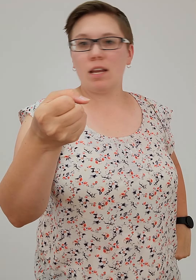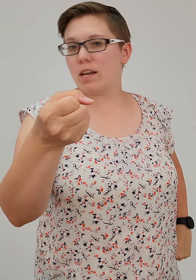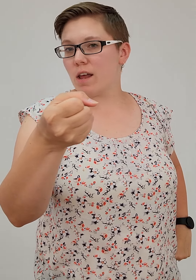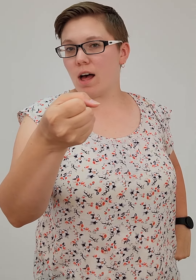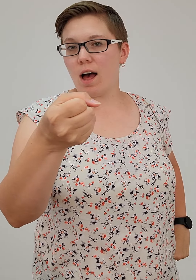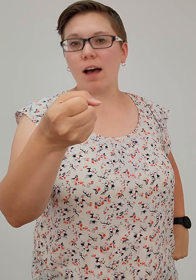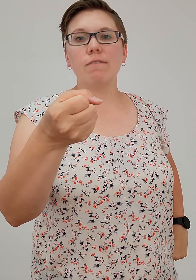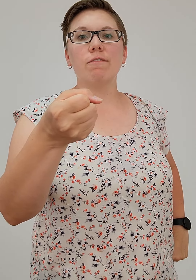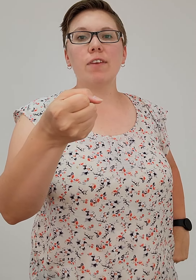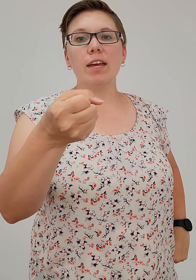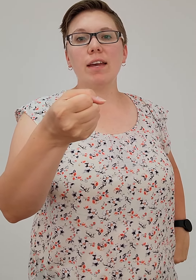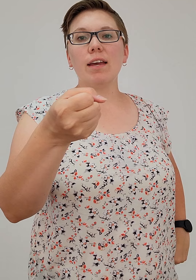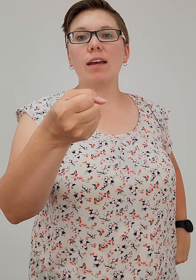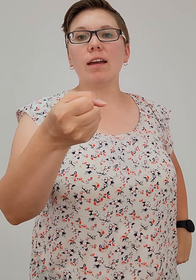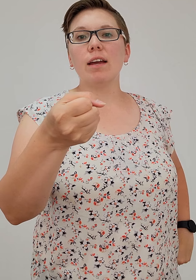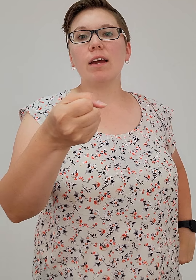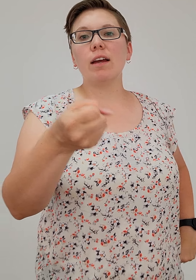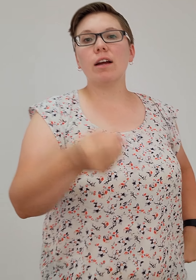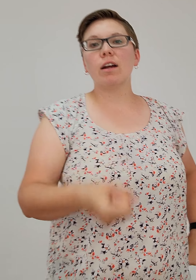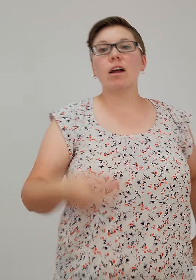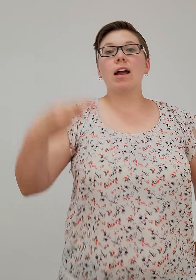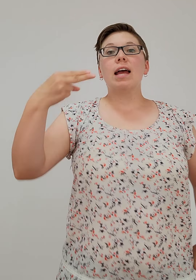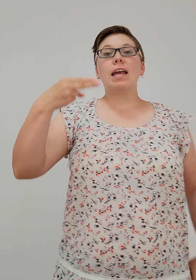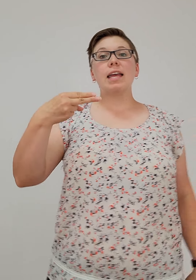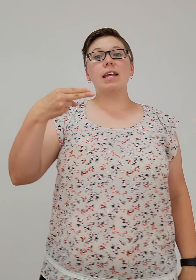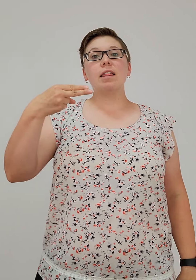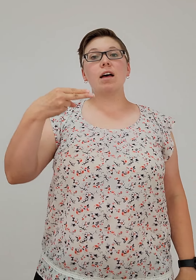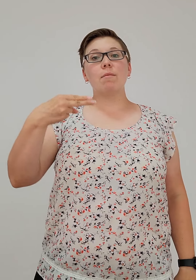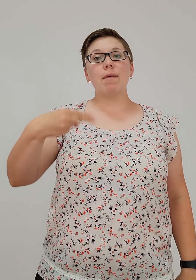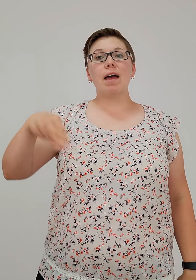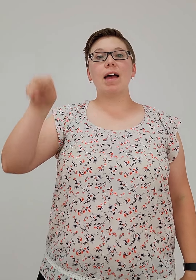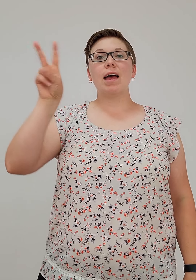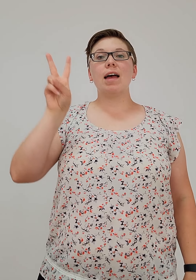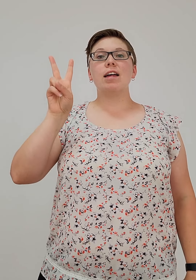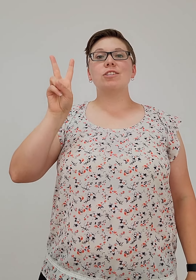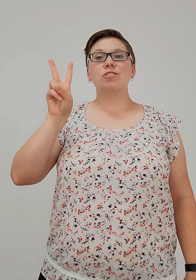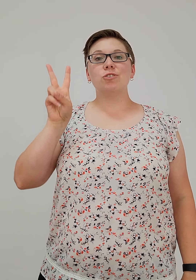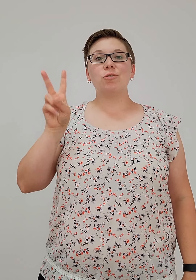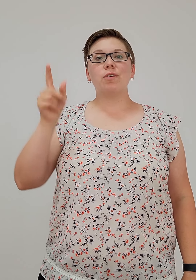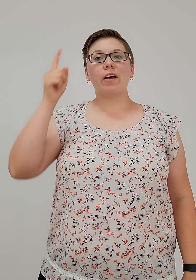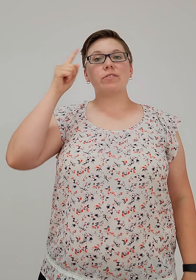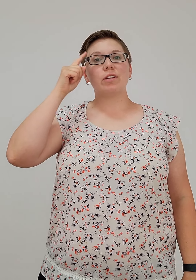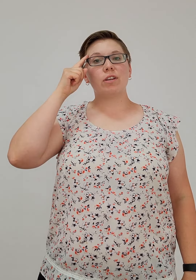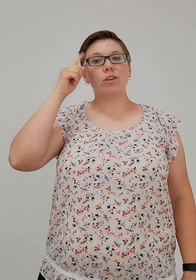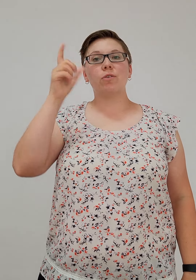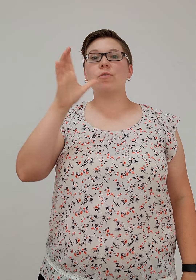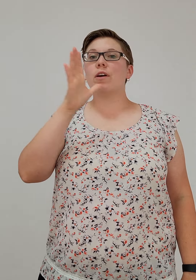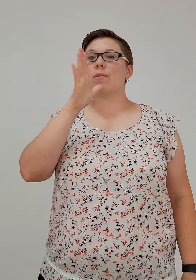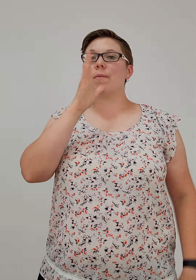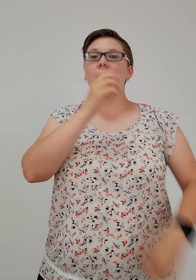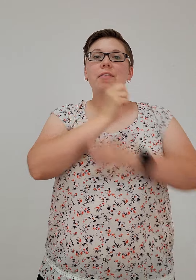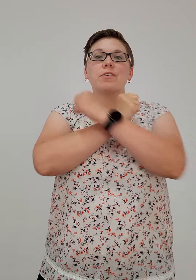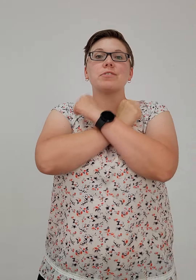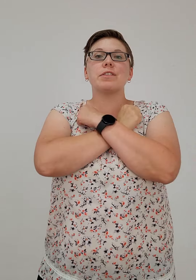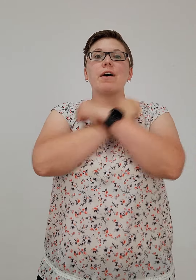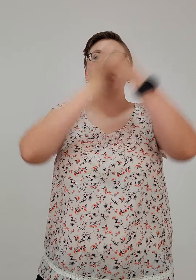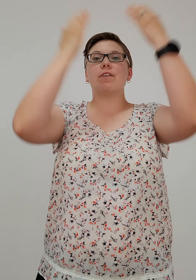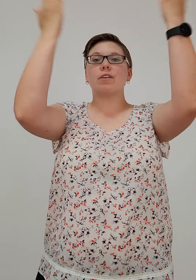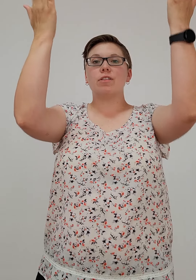not see. He will dance too fast, will forever stop the